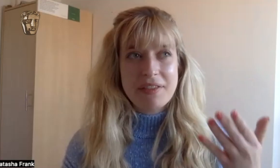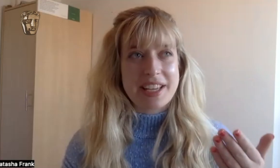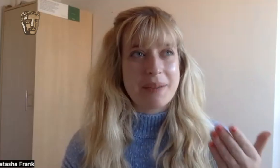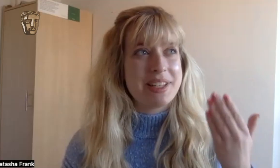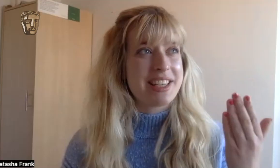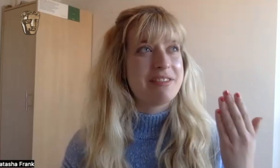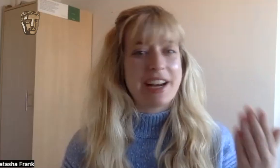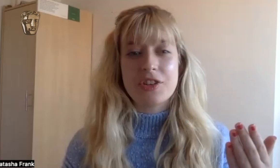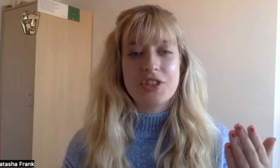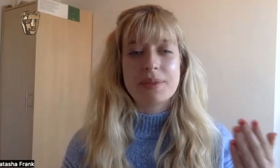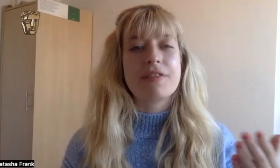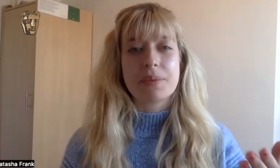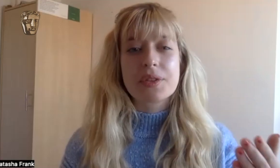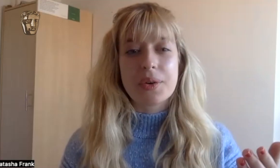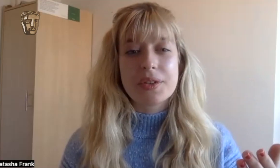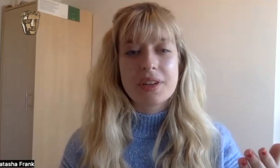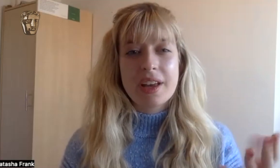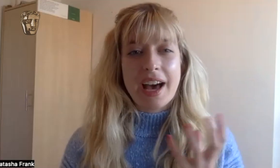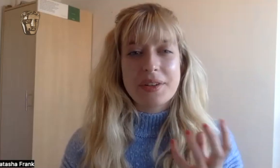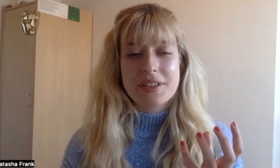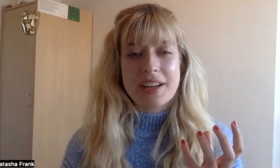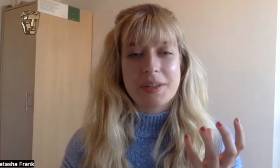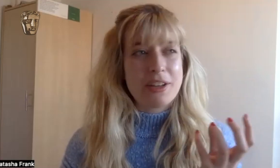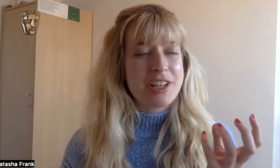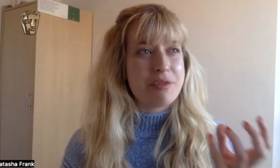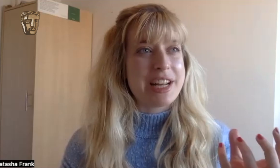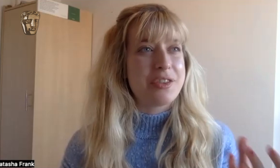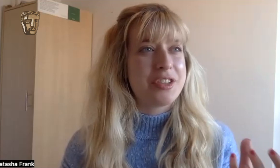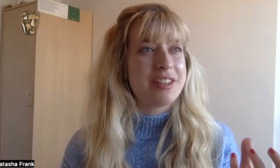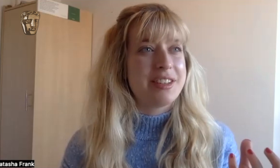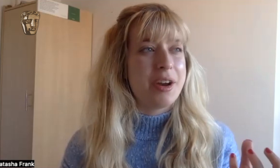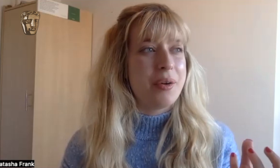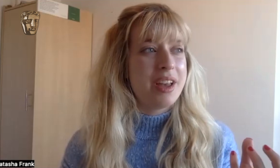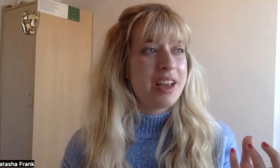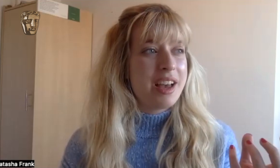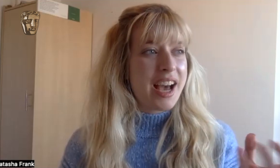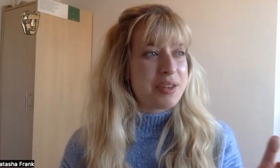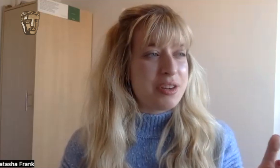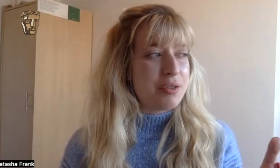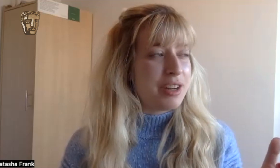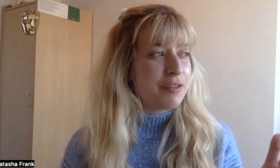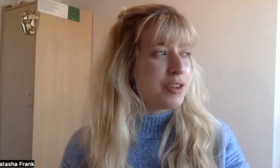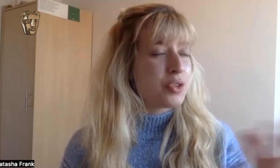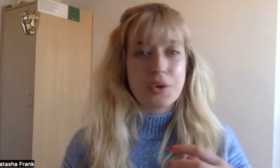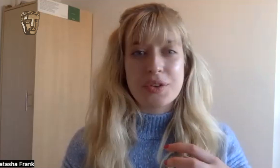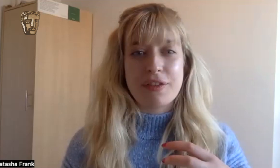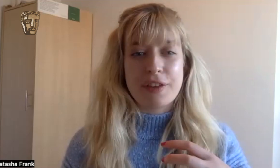like a particular relationship to film scores? How does and especially I'm really interested to know how you kind of view scores of films